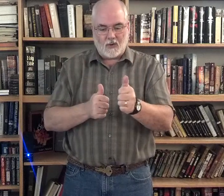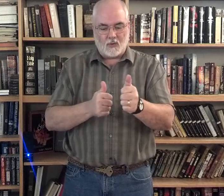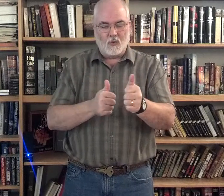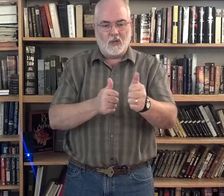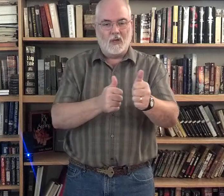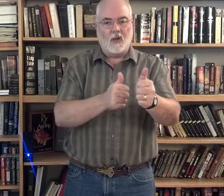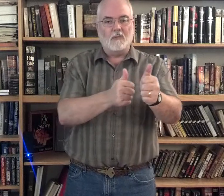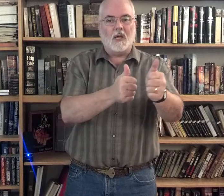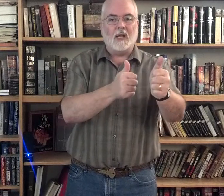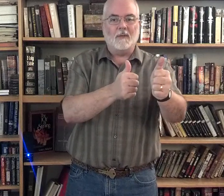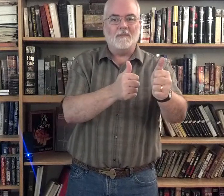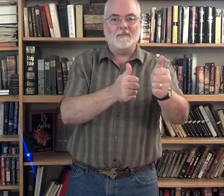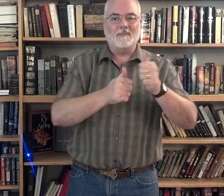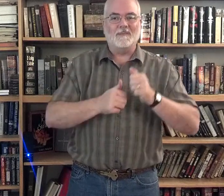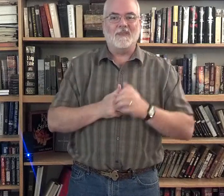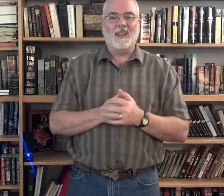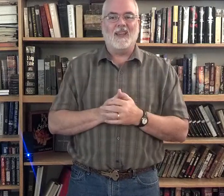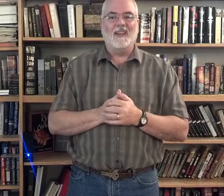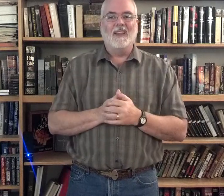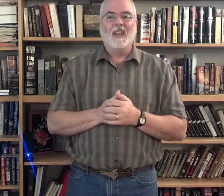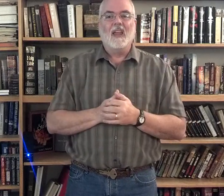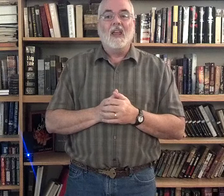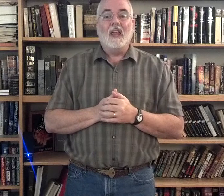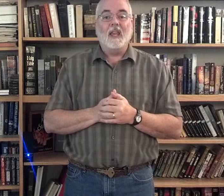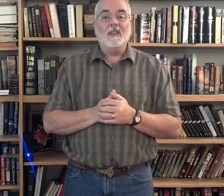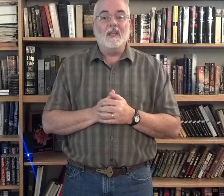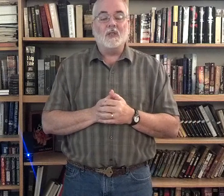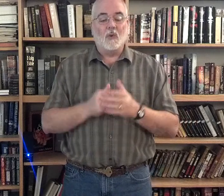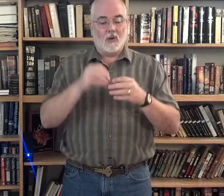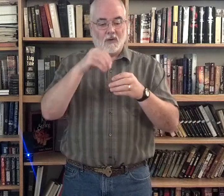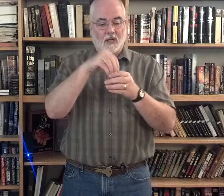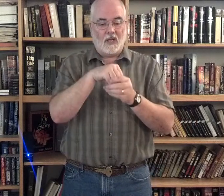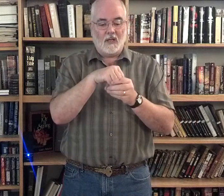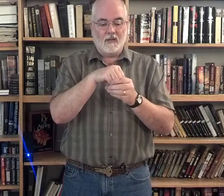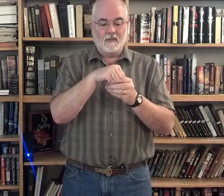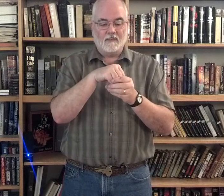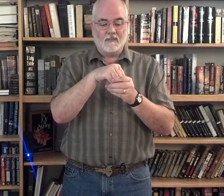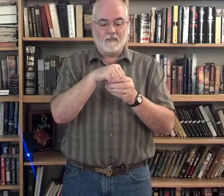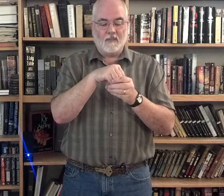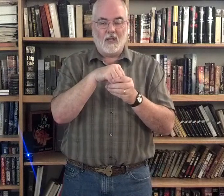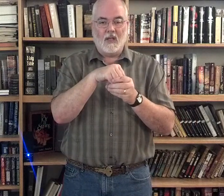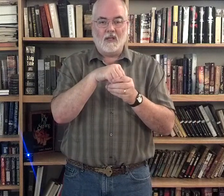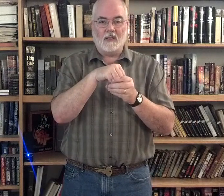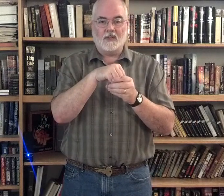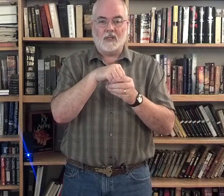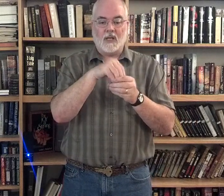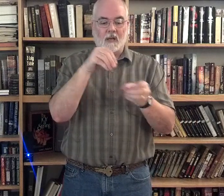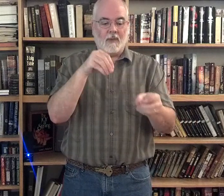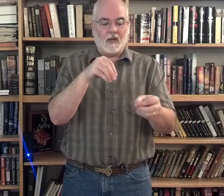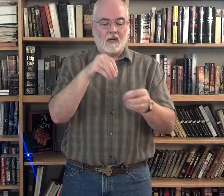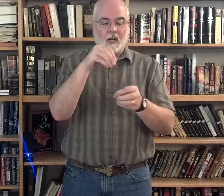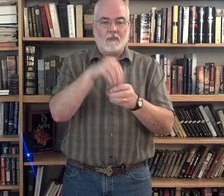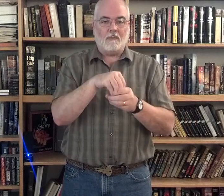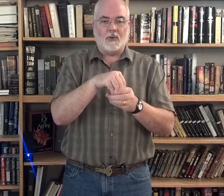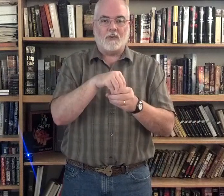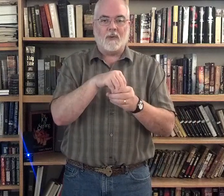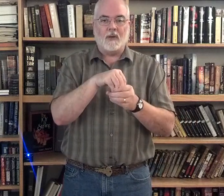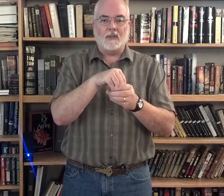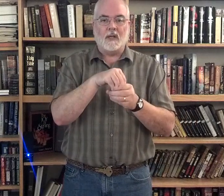toodling along behind him. Okay. In this world. In. It's just kind of make it look up. Put your fingers in it.